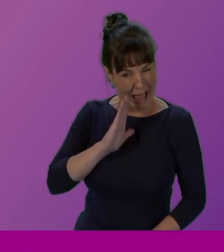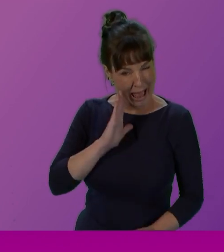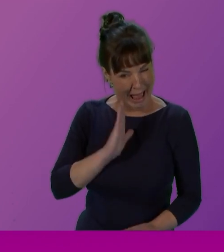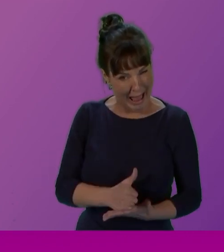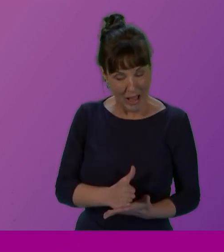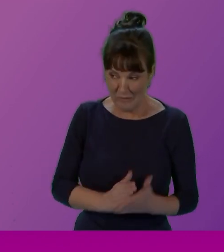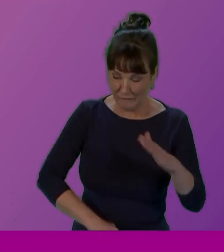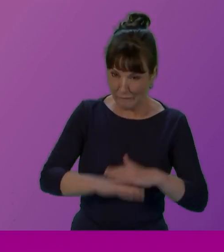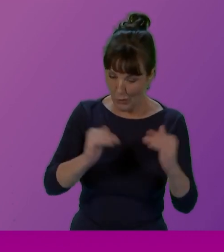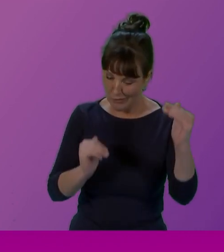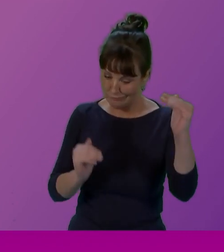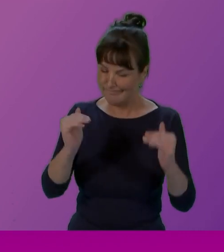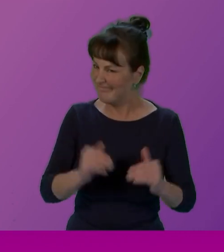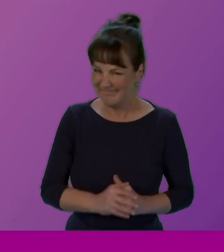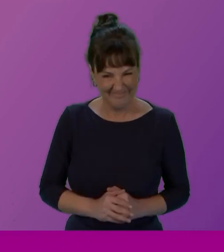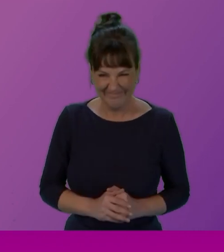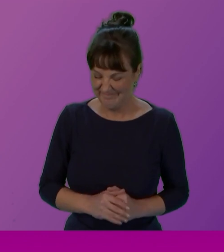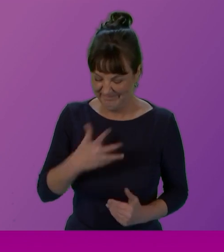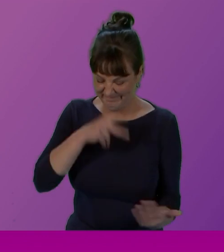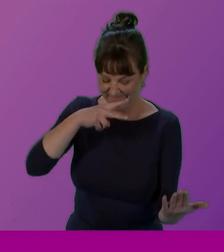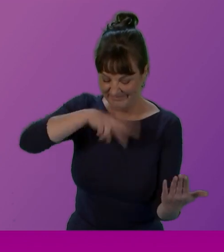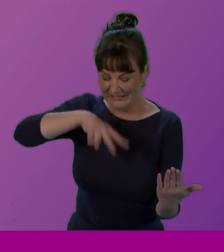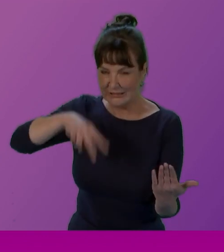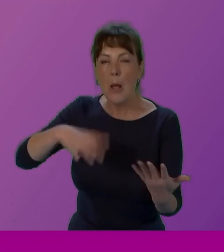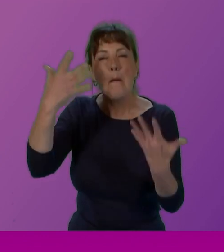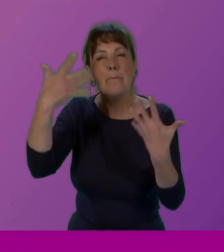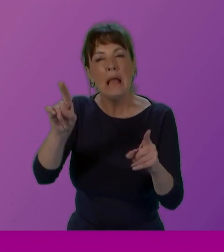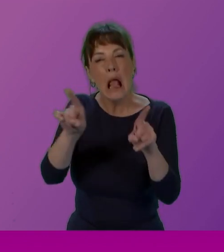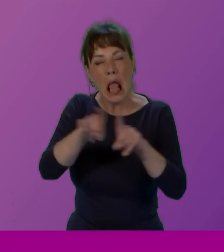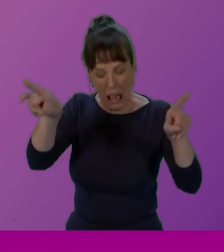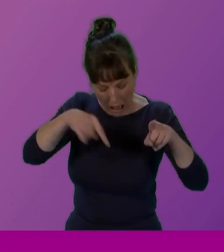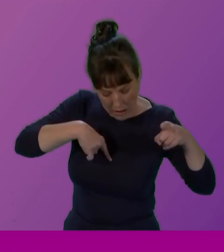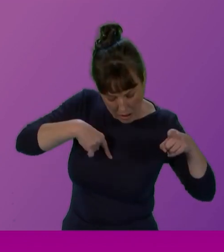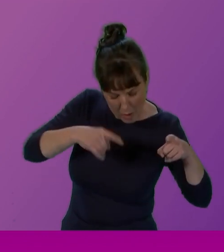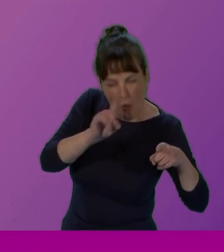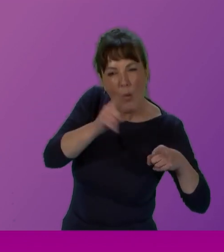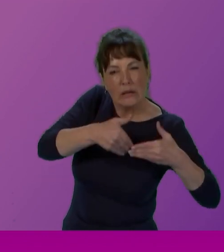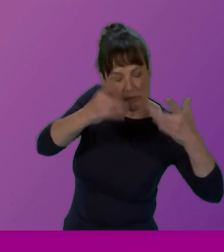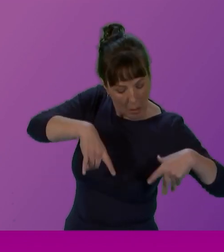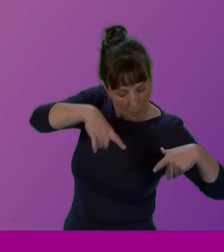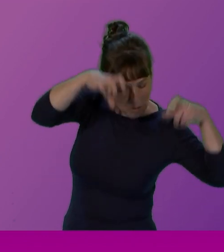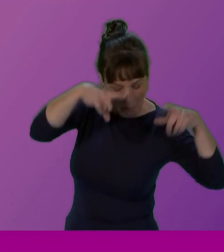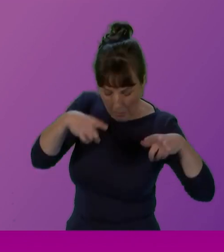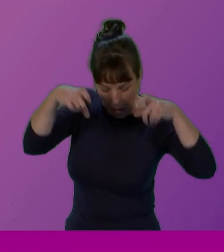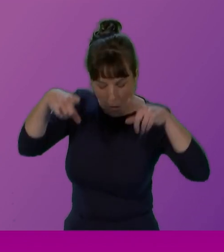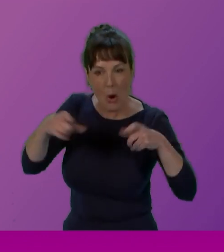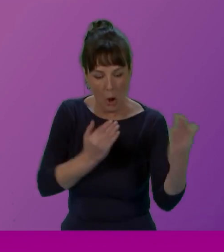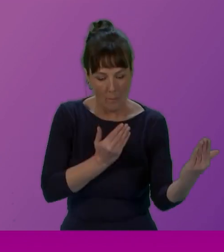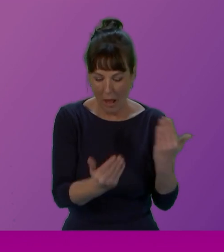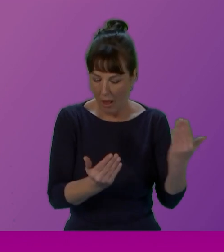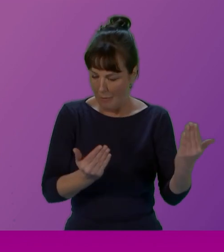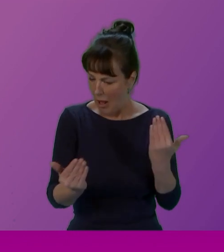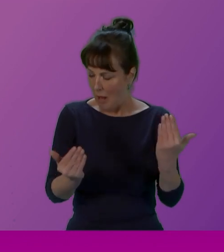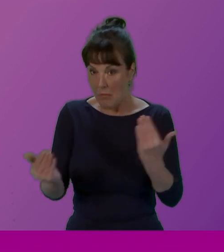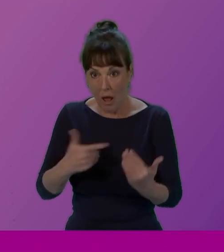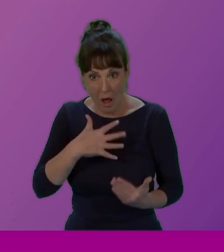The audit found out, you know, we've taken some snapshots of work in the Chamber, and the audit's found out that women are less likely